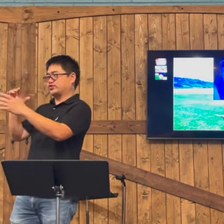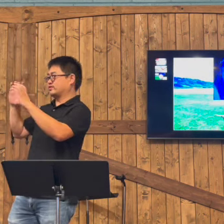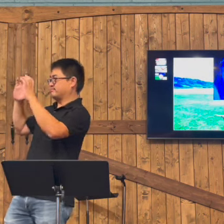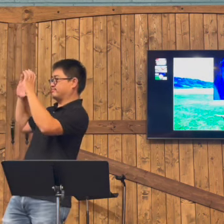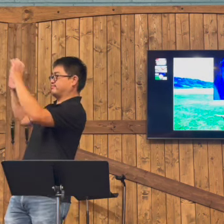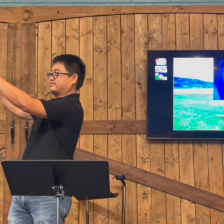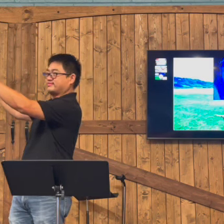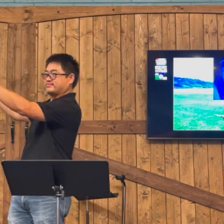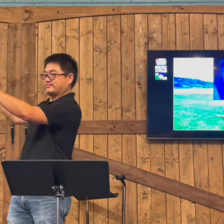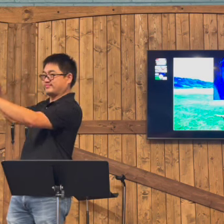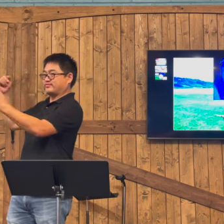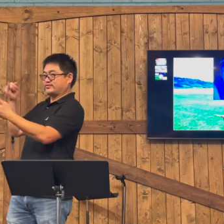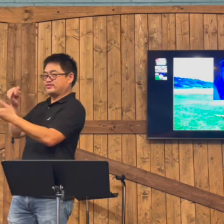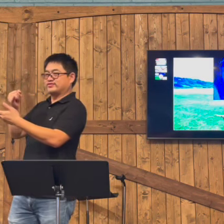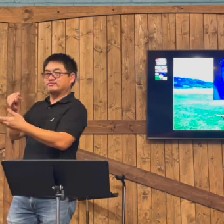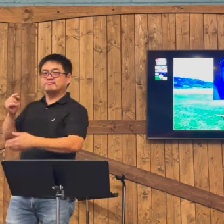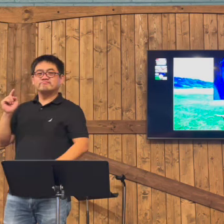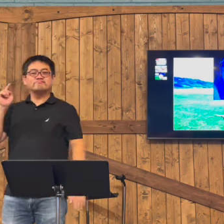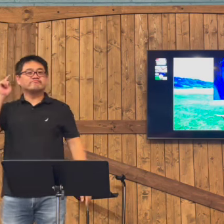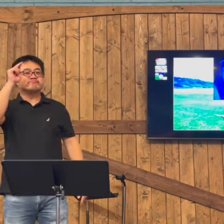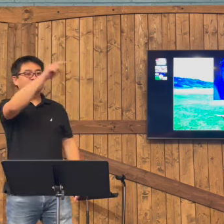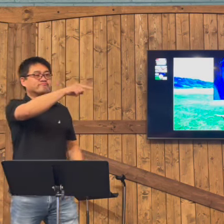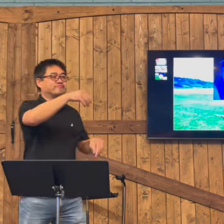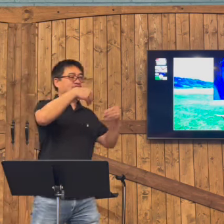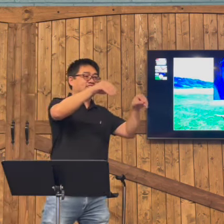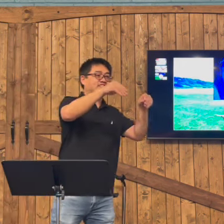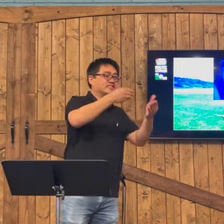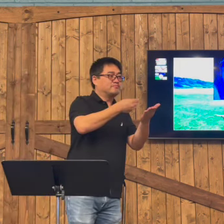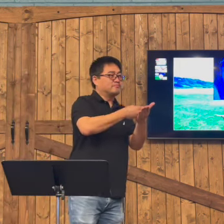But there was one drawing on it. One painting. had a drawing.